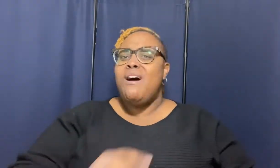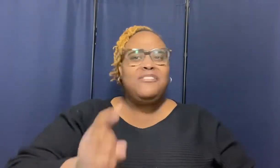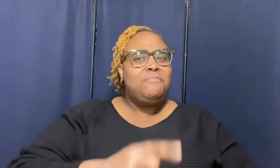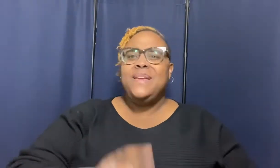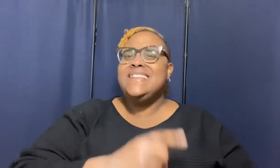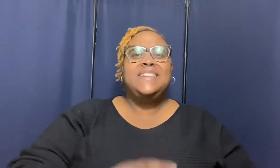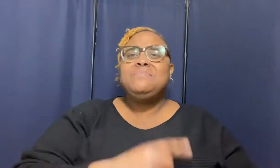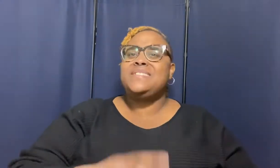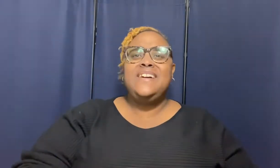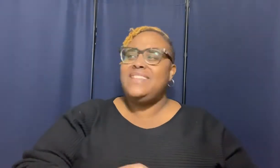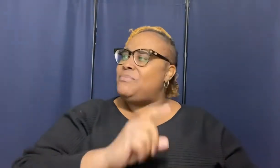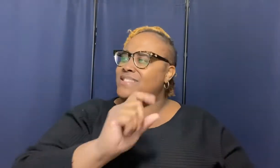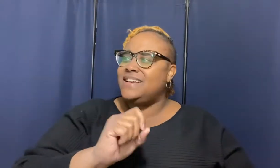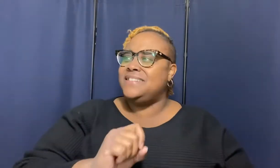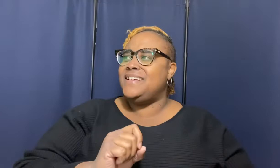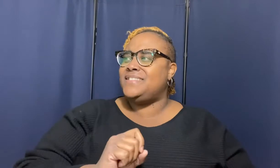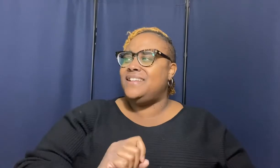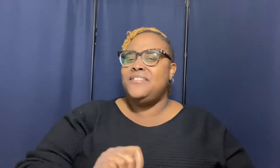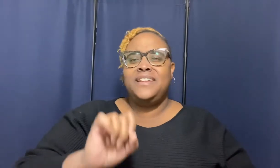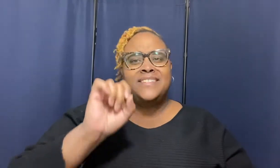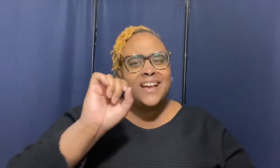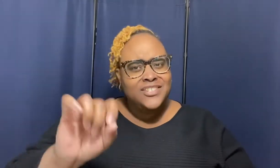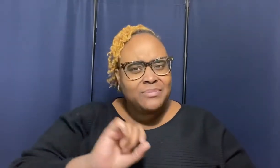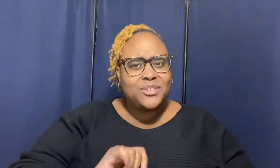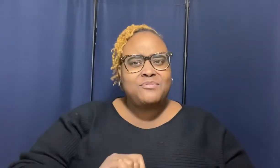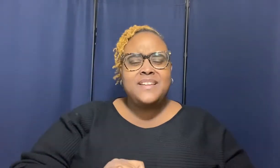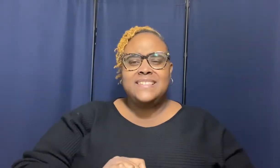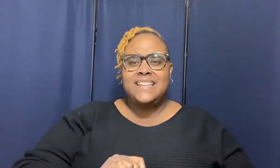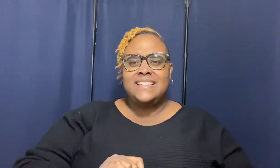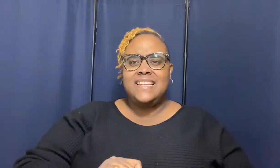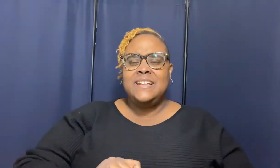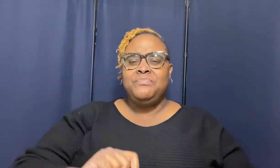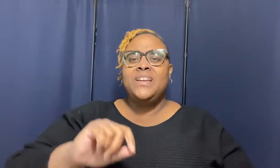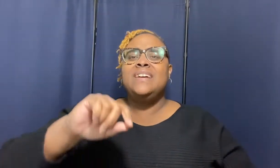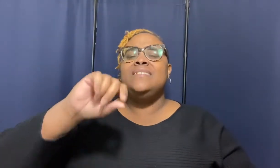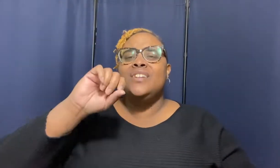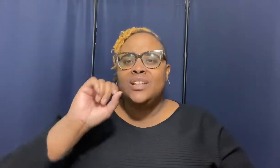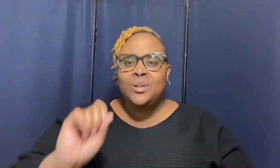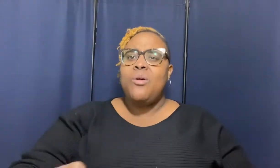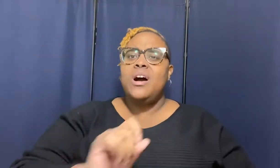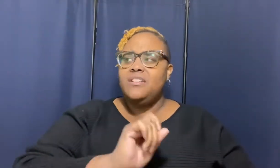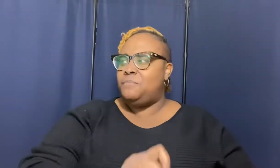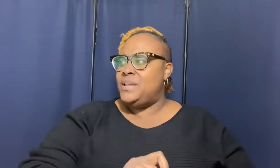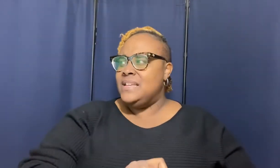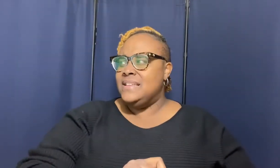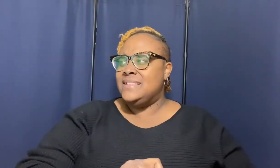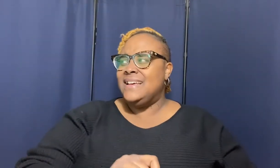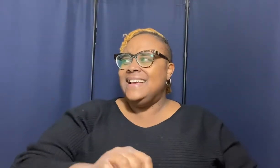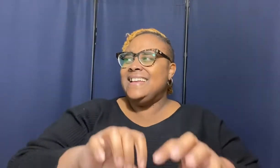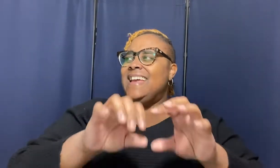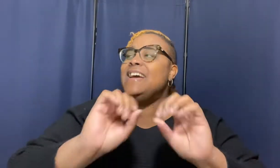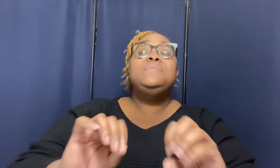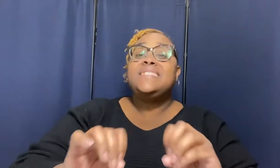of peace himself that was second thessalonians chapter 3 and 16 the lord of peace himself